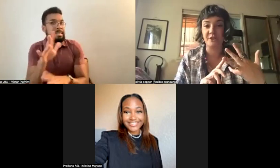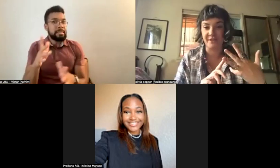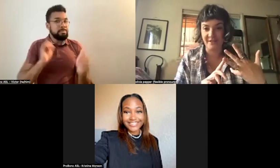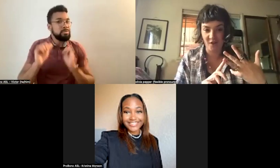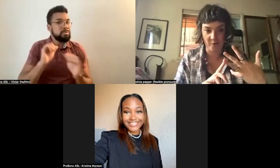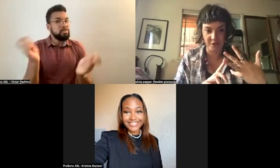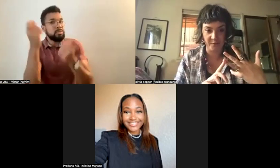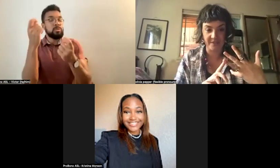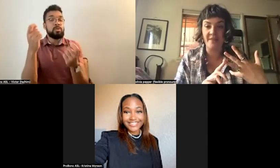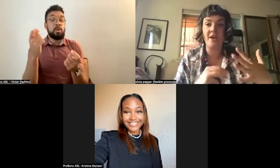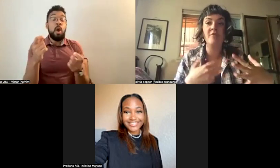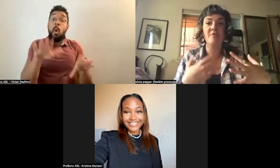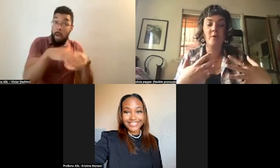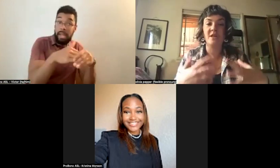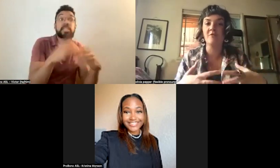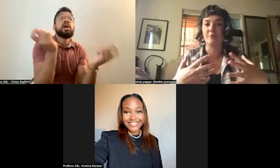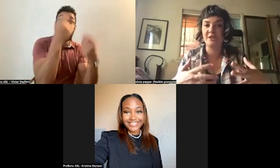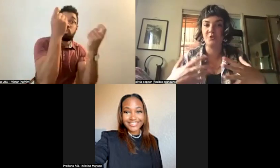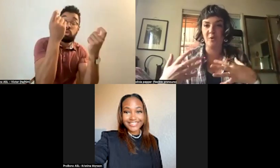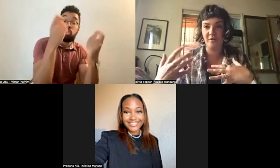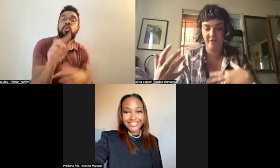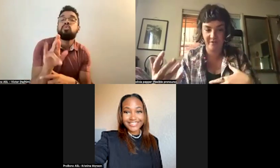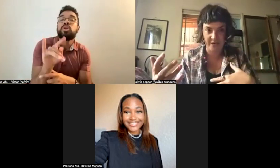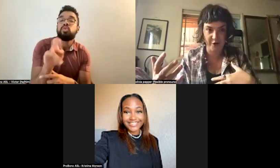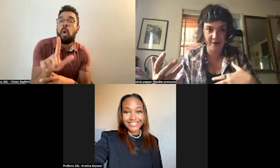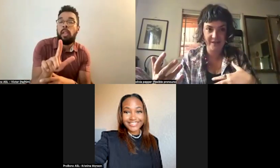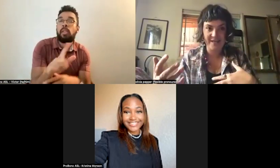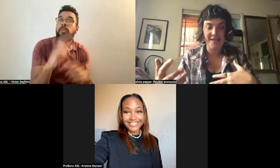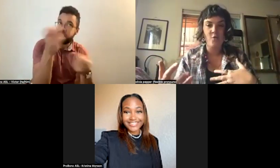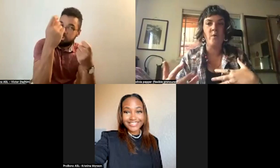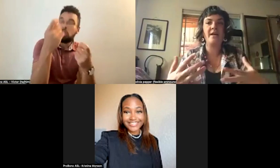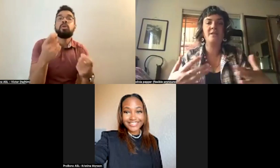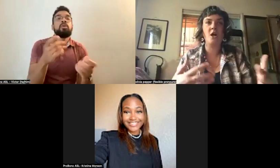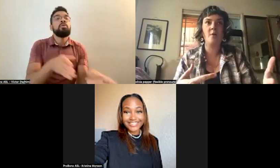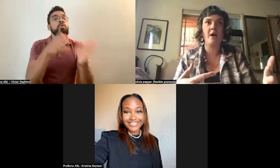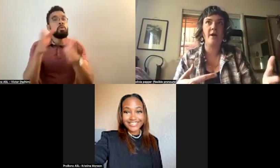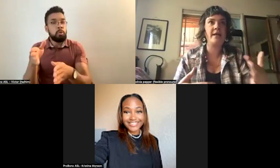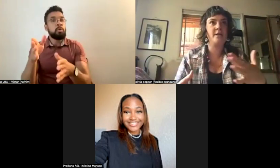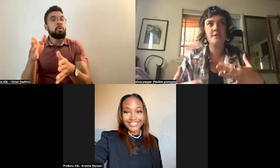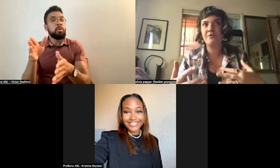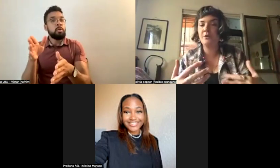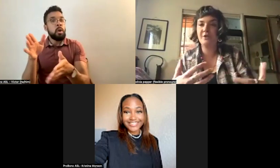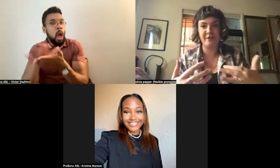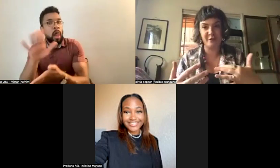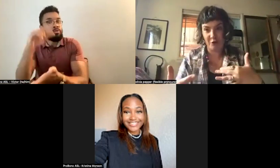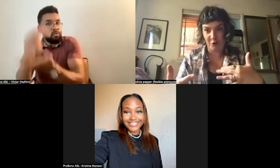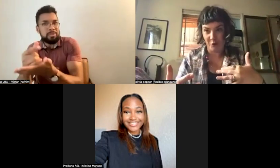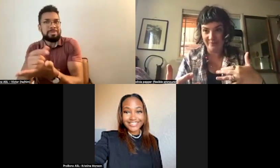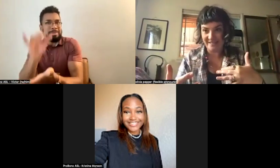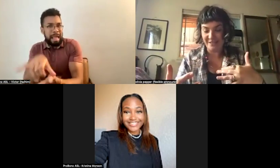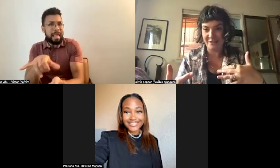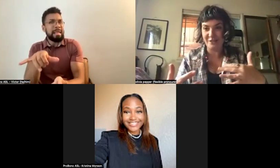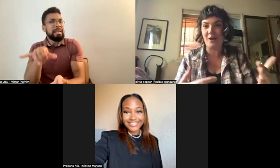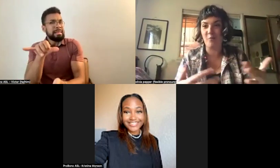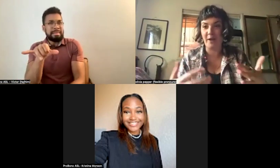graduations are rituals, and they are forms of ritual theater. When I talk about, and I use a few different terms